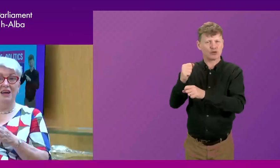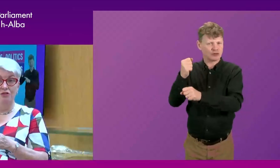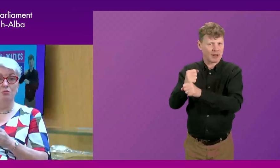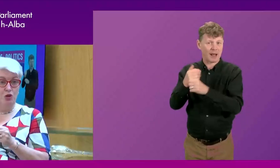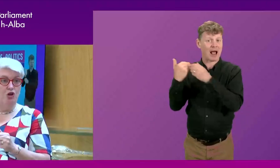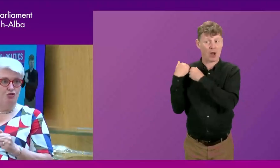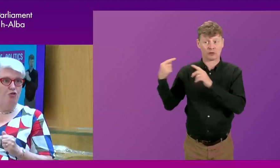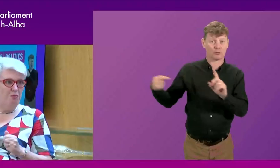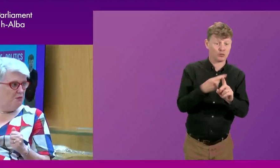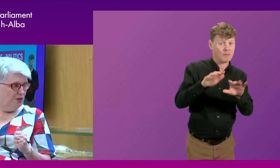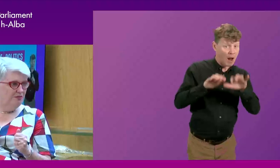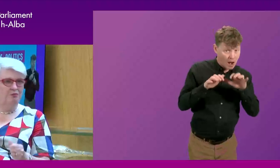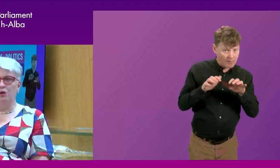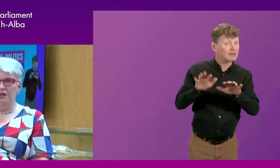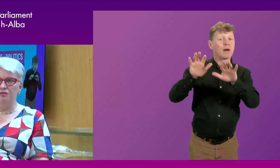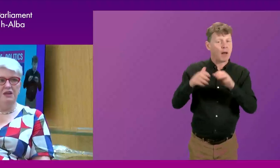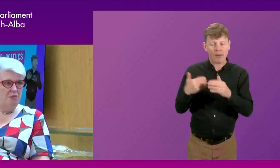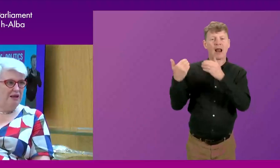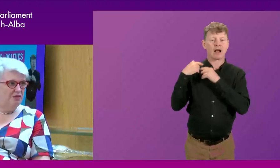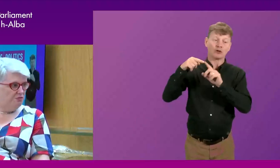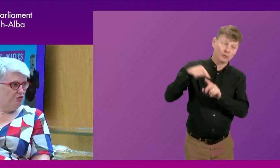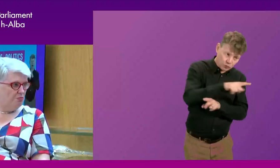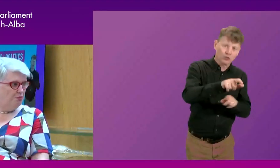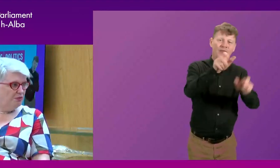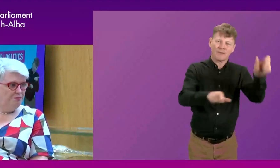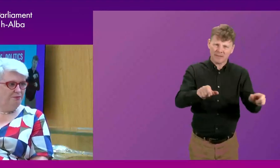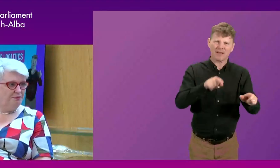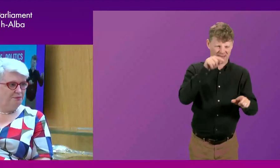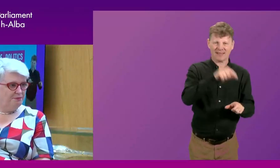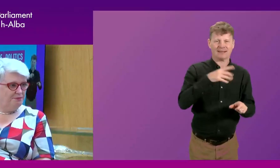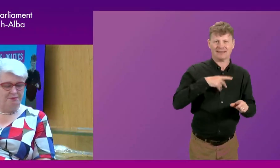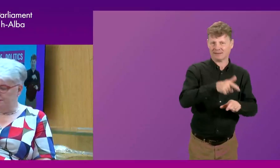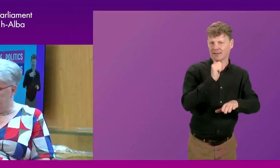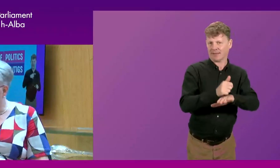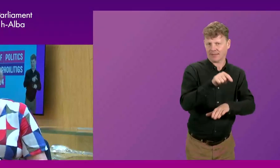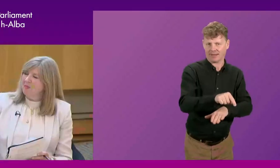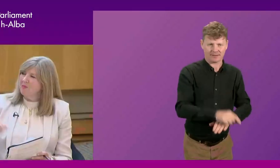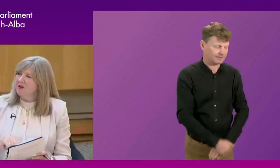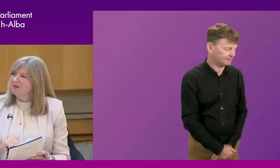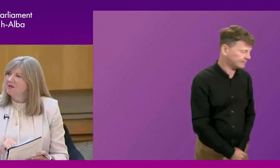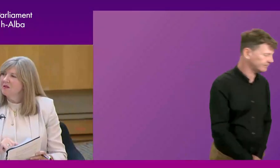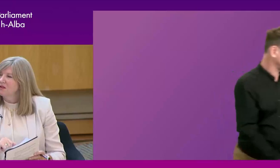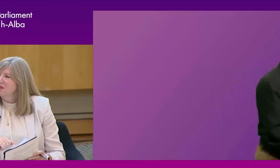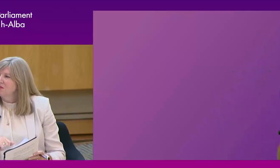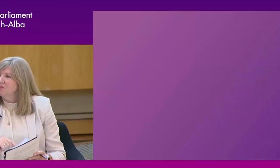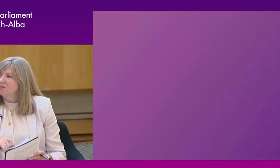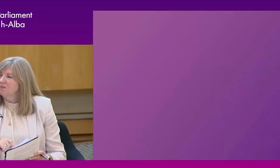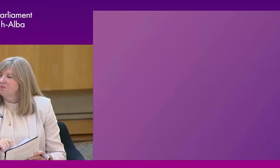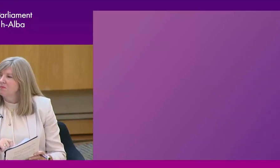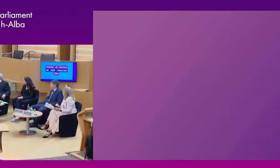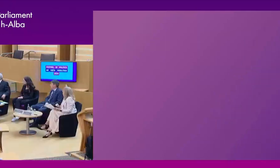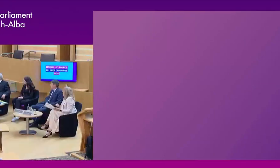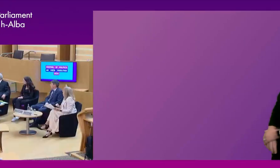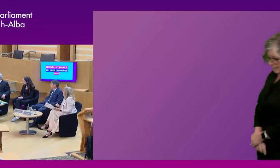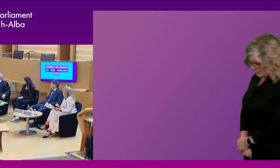parliament accountable to the people. Well, let's find a mechanism for the people. Okay, thank you. Esther, Brian? I mean, I think